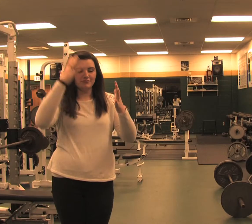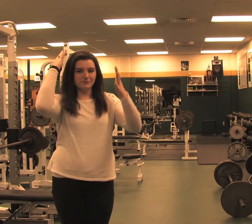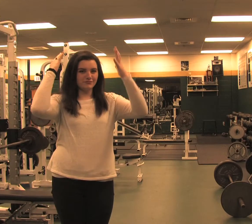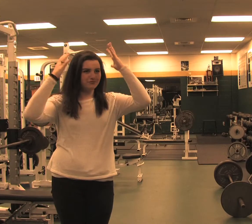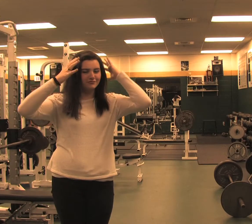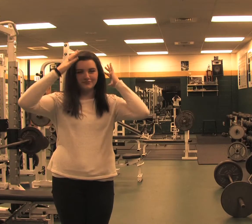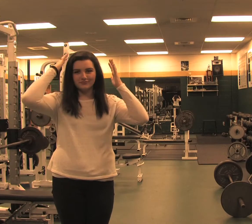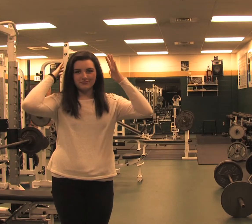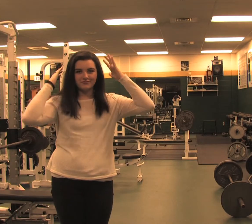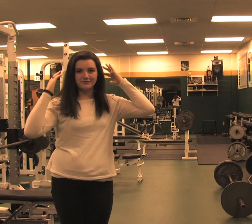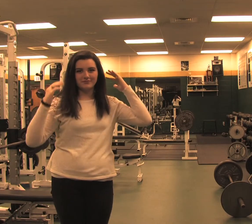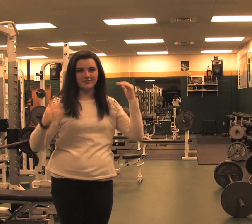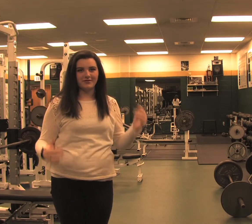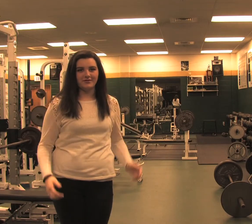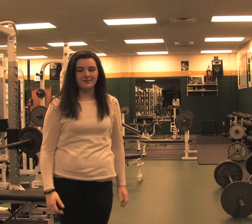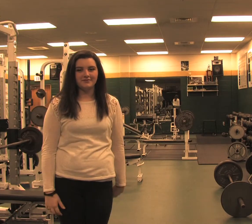We don't notice anything